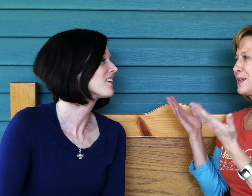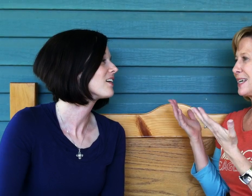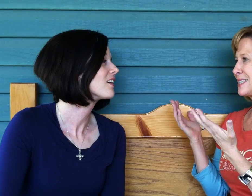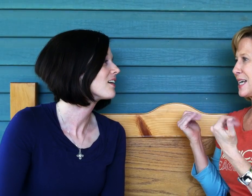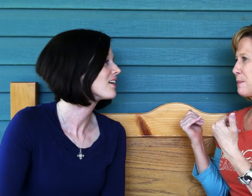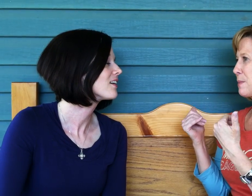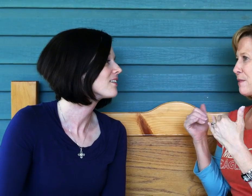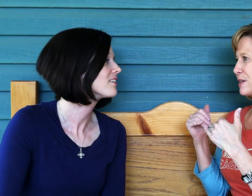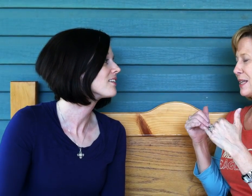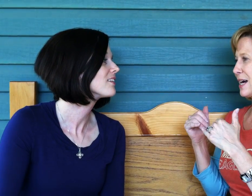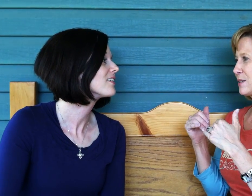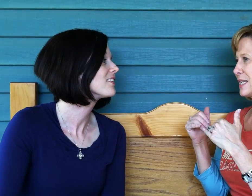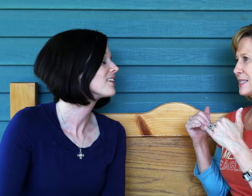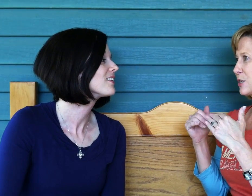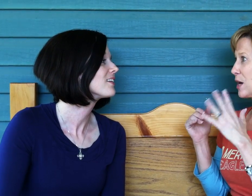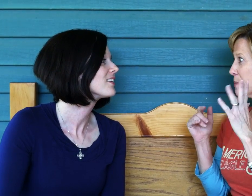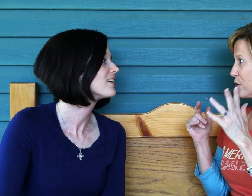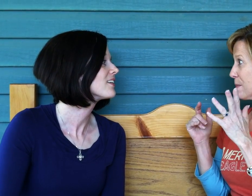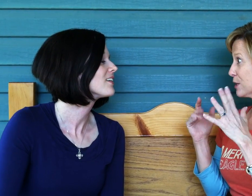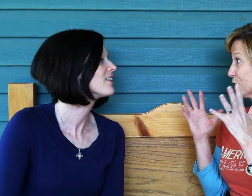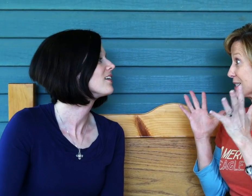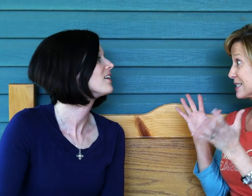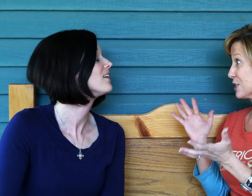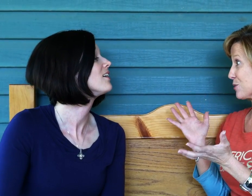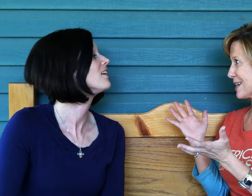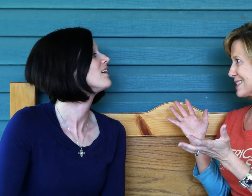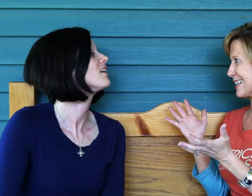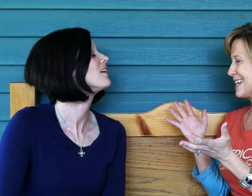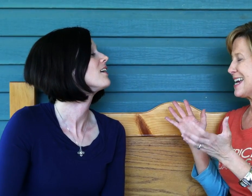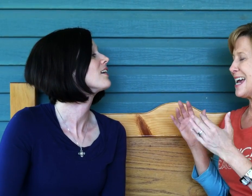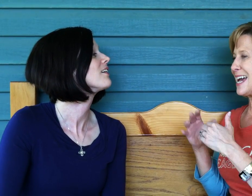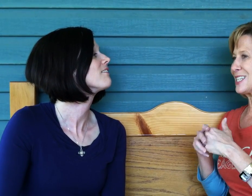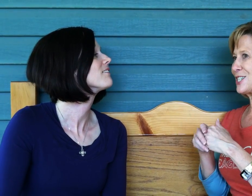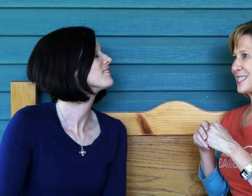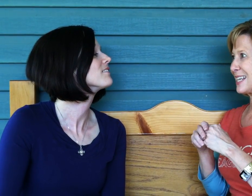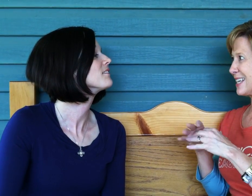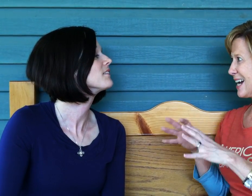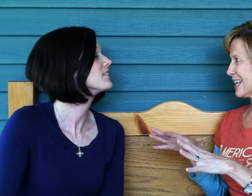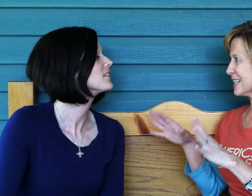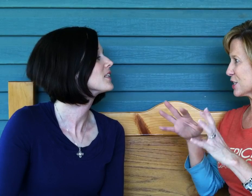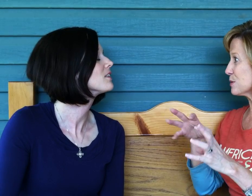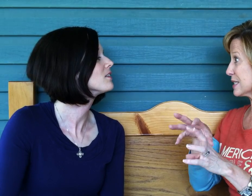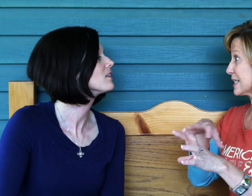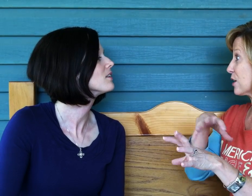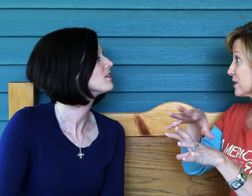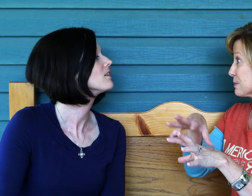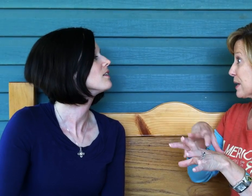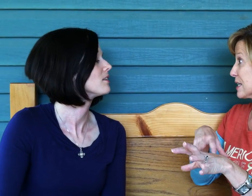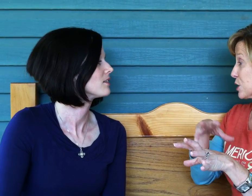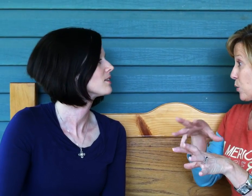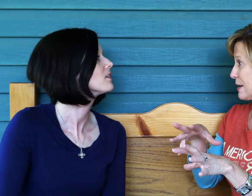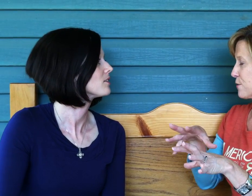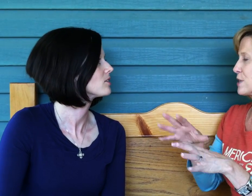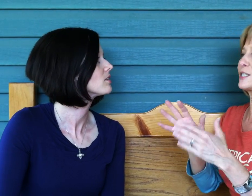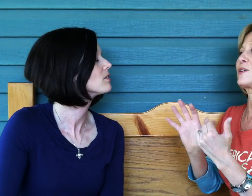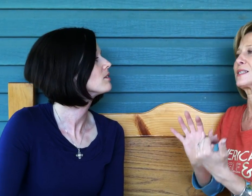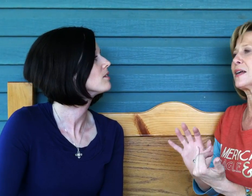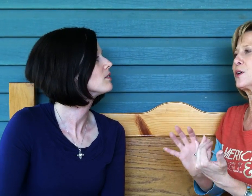began to come above the clouds, he said, Grandma, Grandma, look, the sun's rising. And she said, yeah, let's go sit down on this bench and wait for it. So they sat there